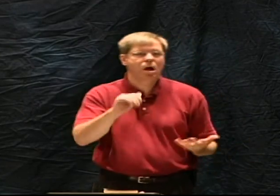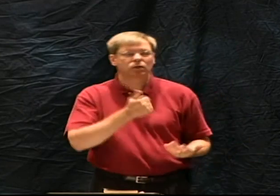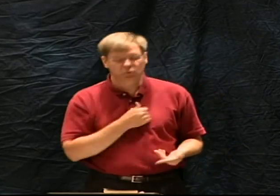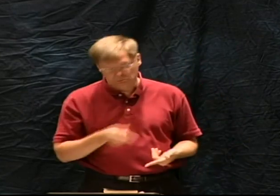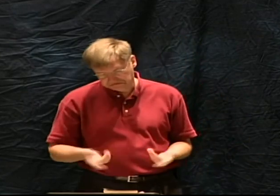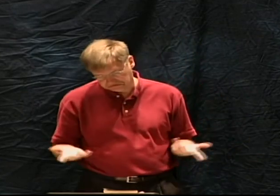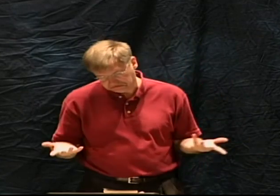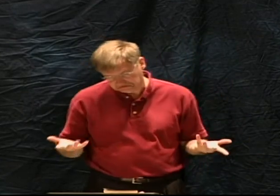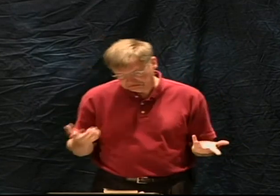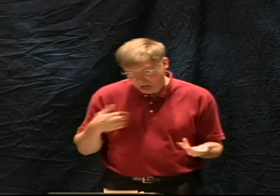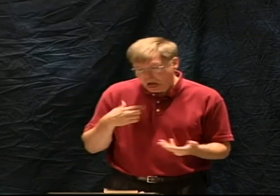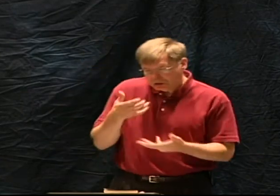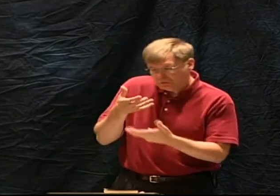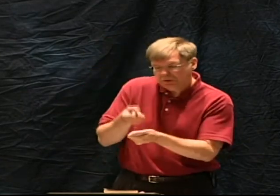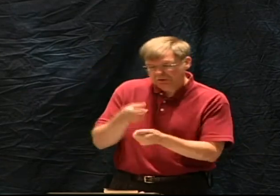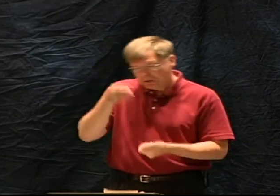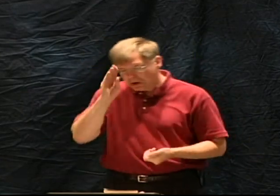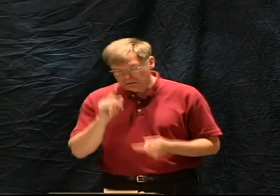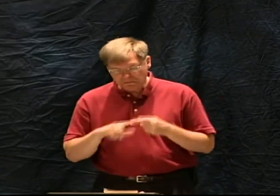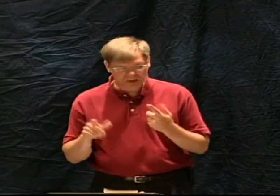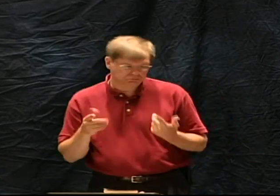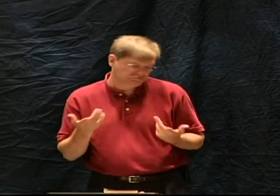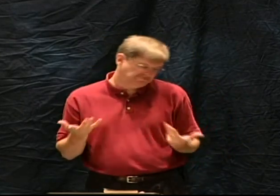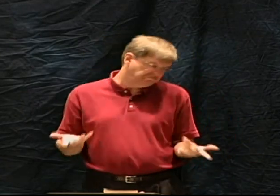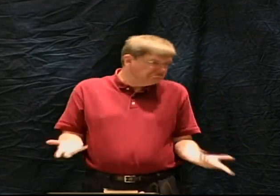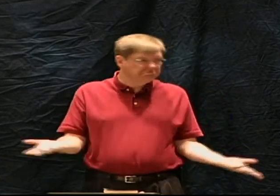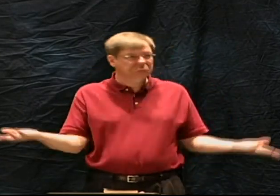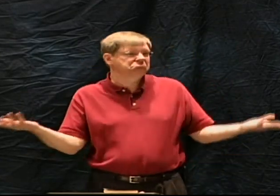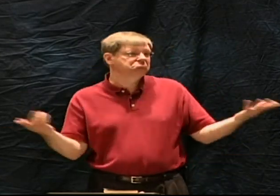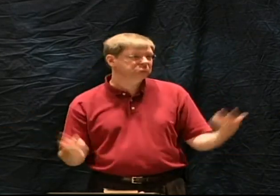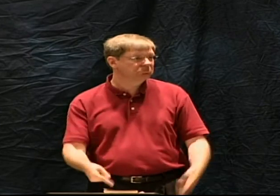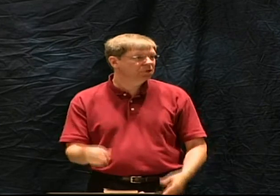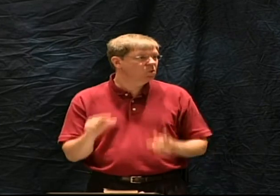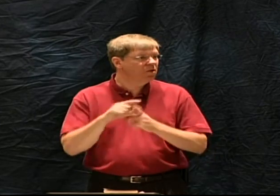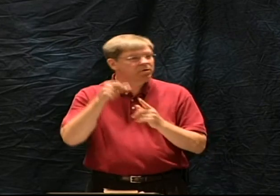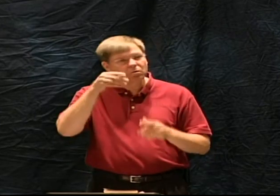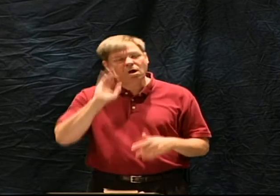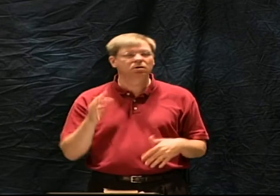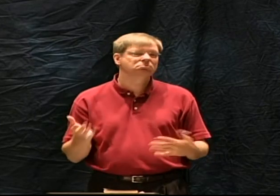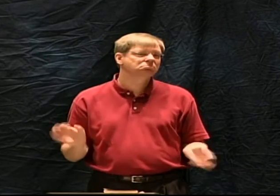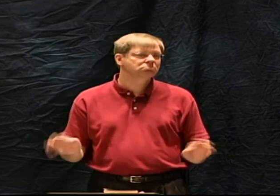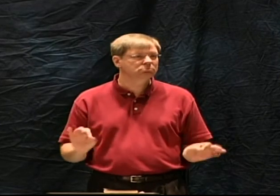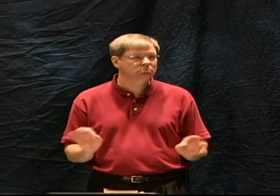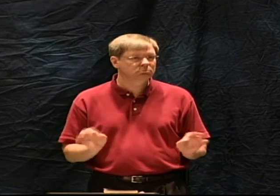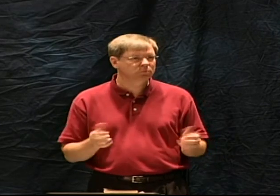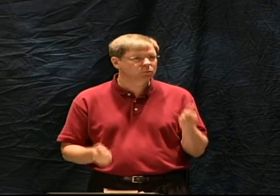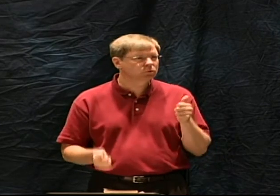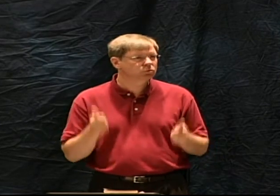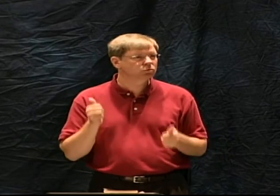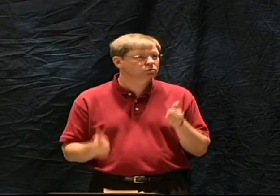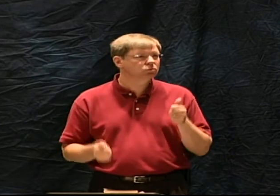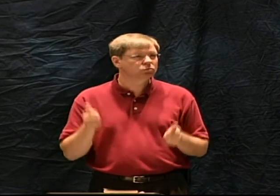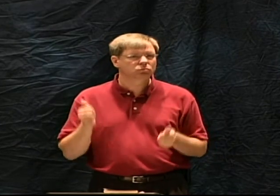in the truthfulness of Scripture? Or do you have a more casual trust in the Scripture?